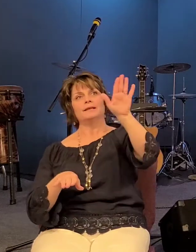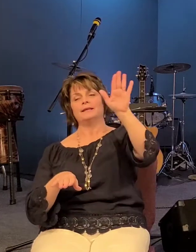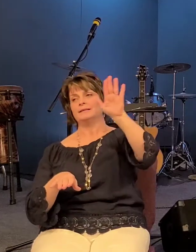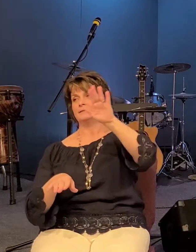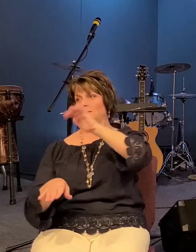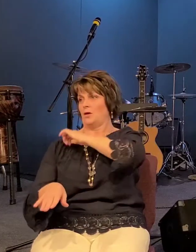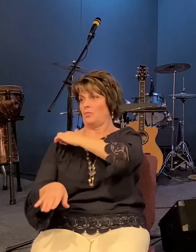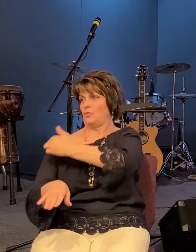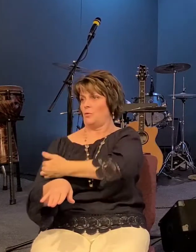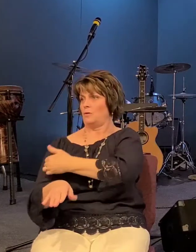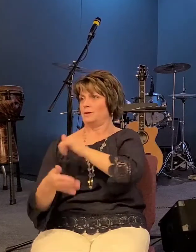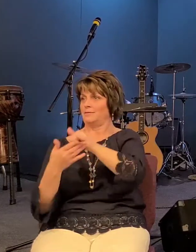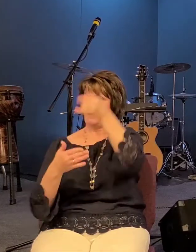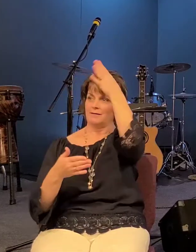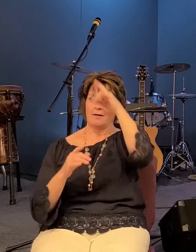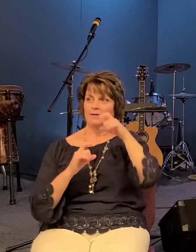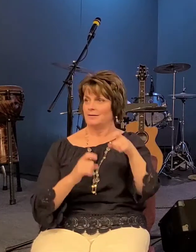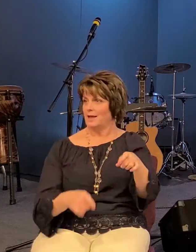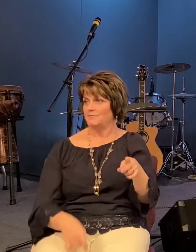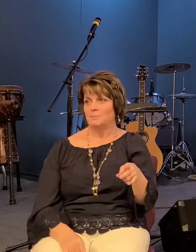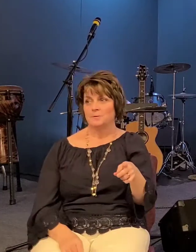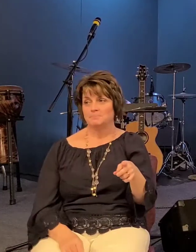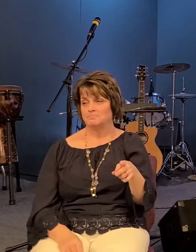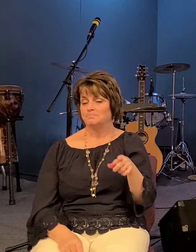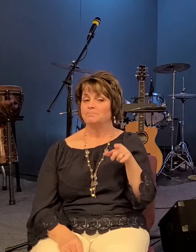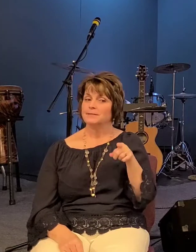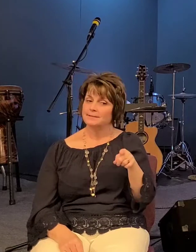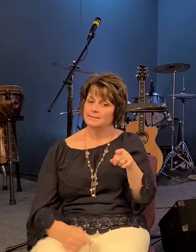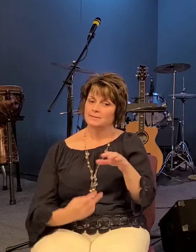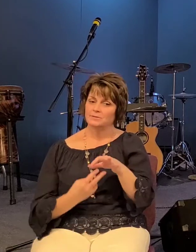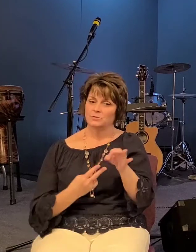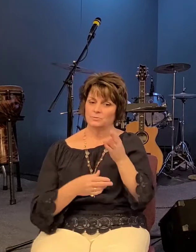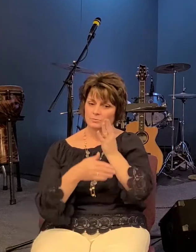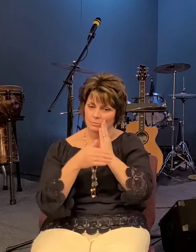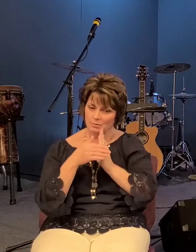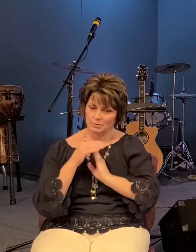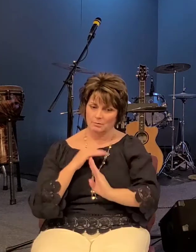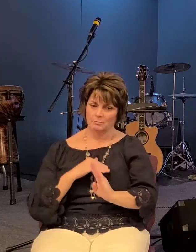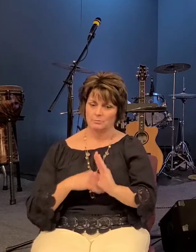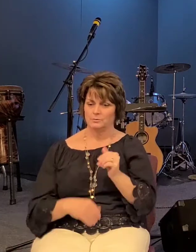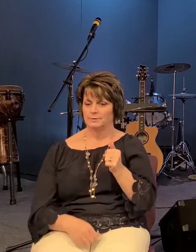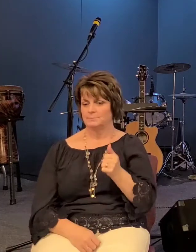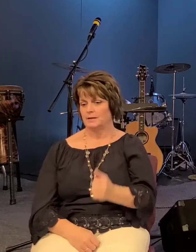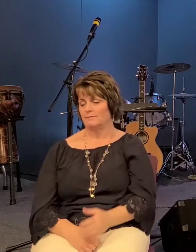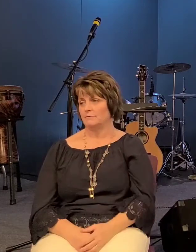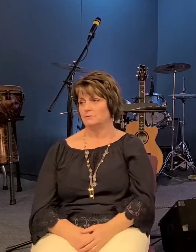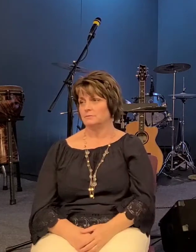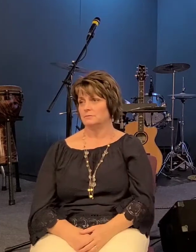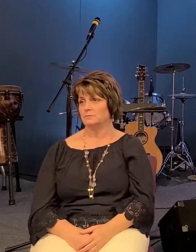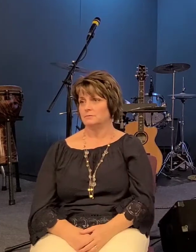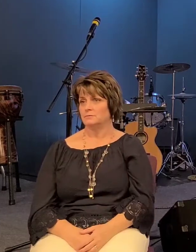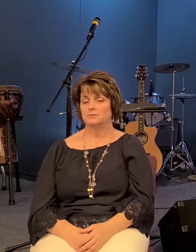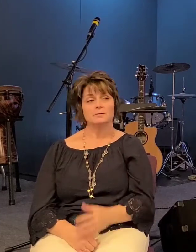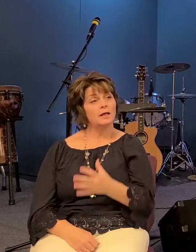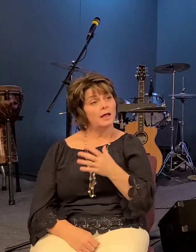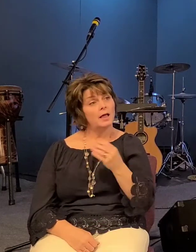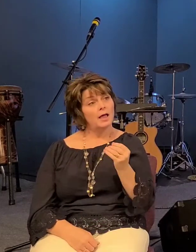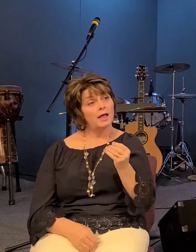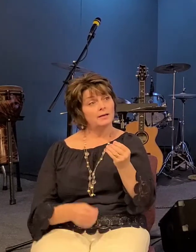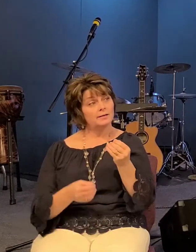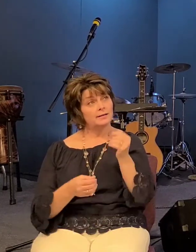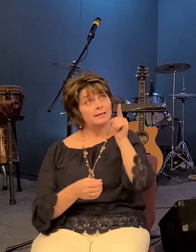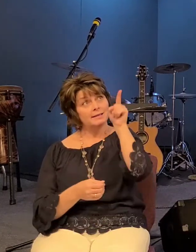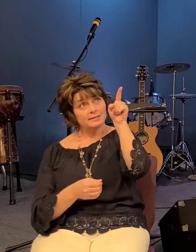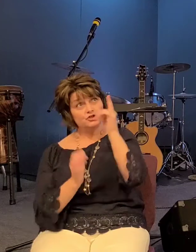him by the father he chose to humble himself and he asks anyone